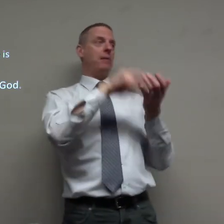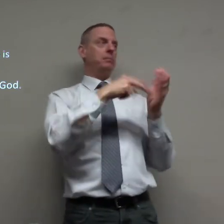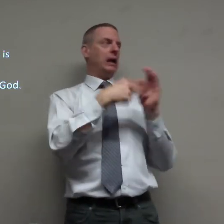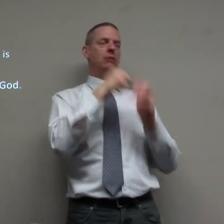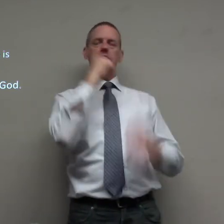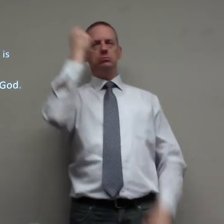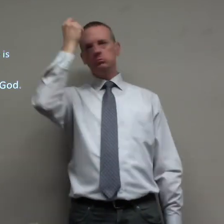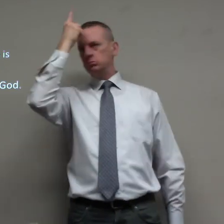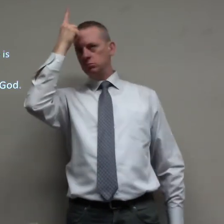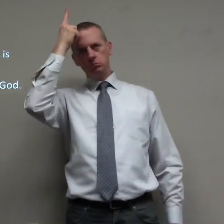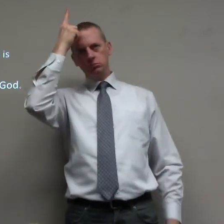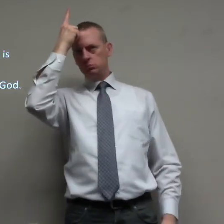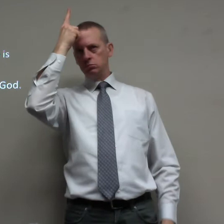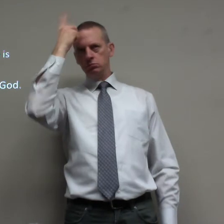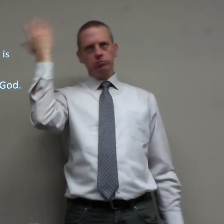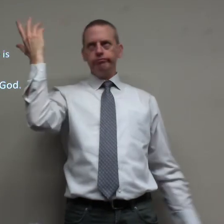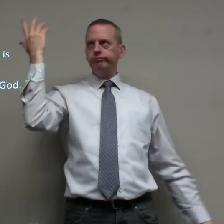blind means people don't understand